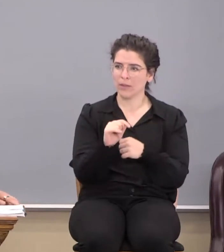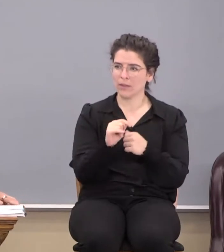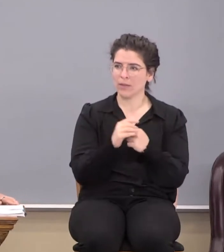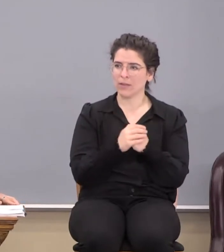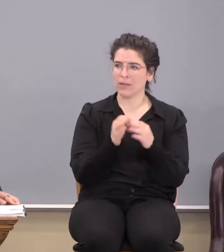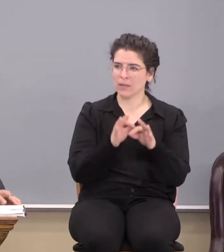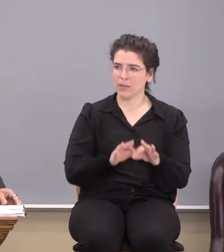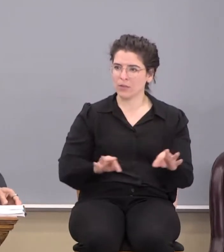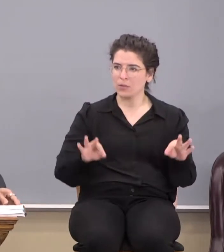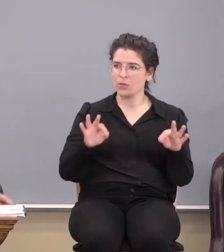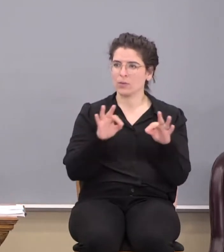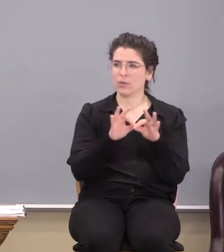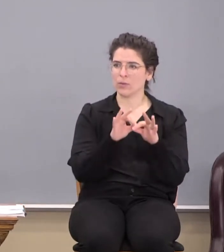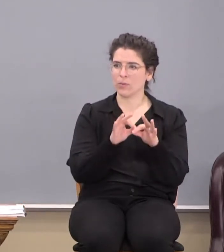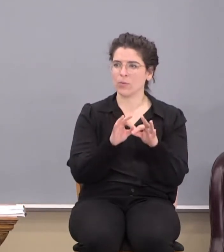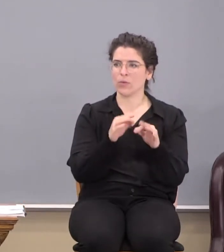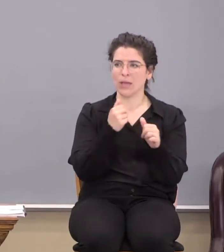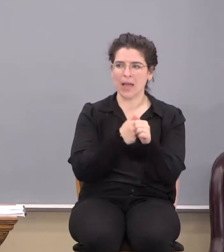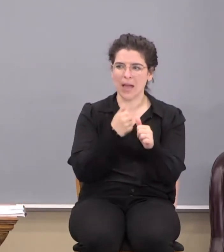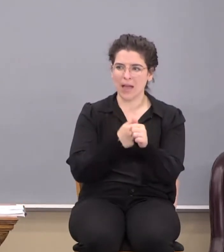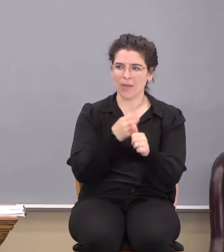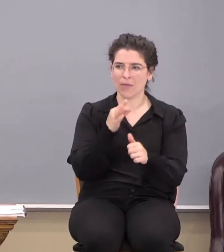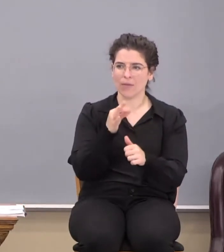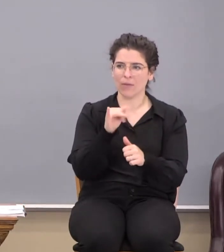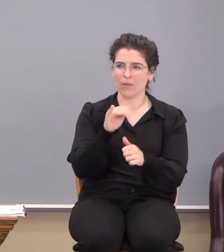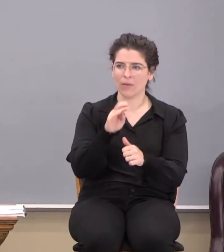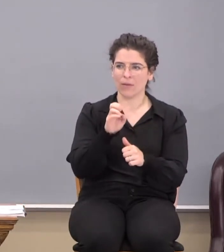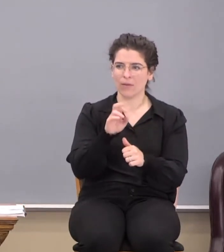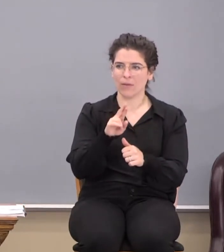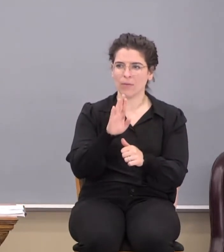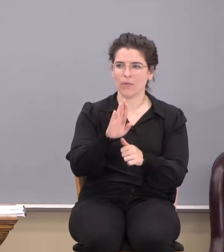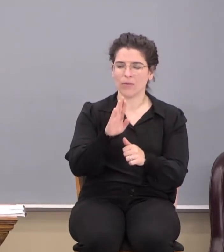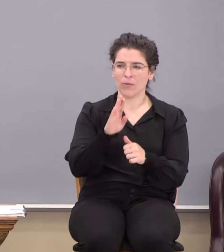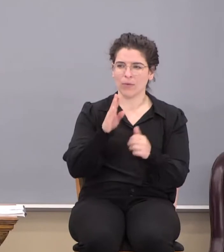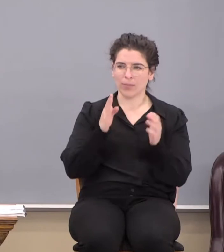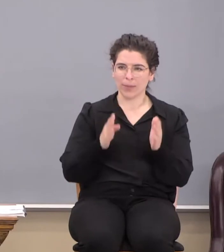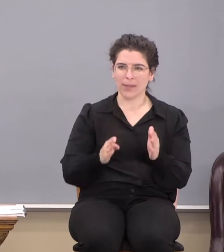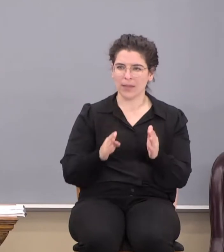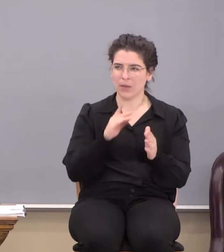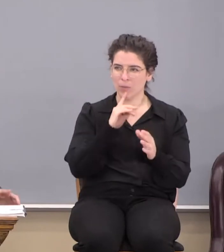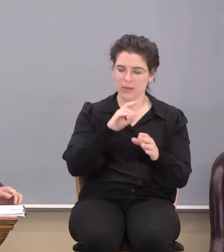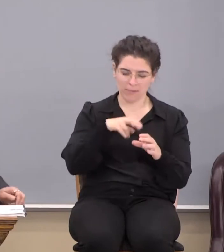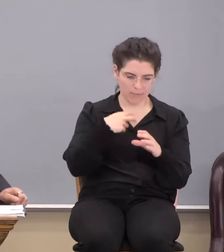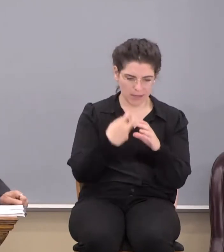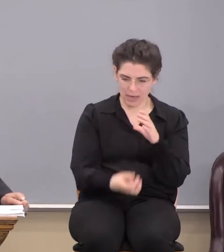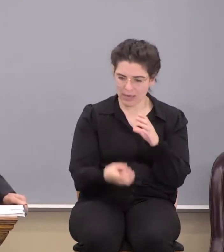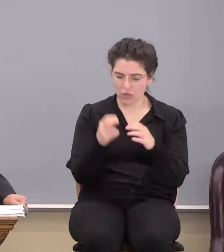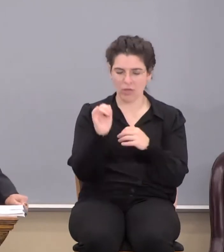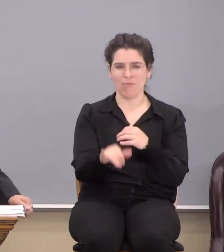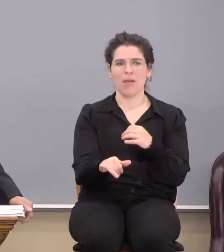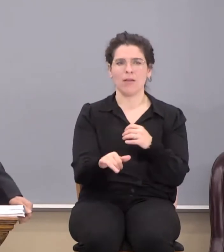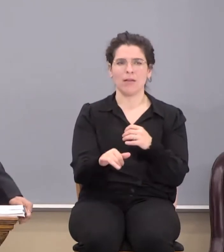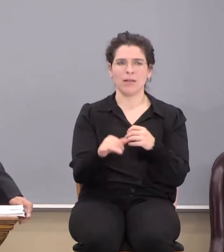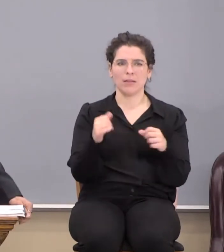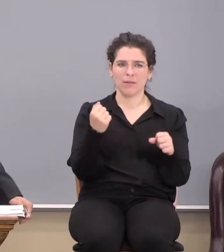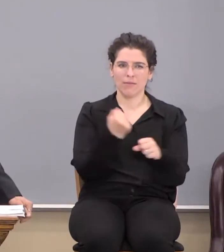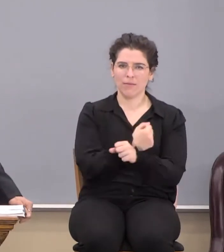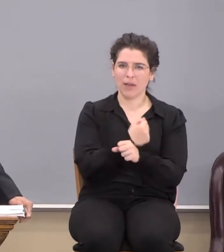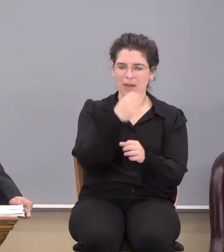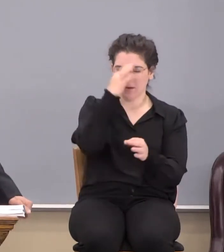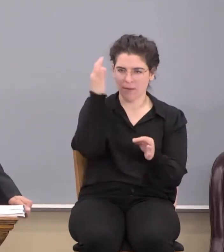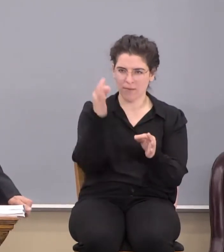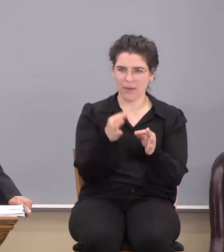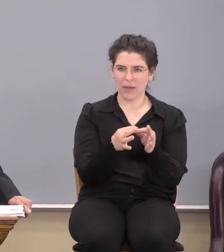It's worth taking every fiber of your being and engaging, full force. And it's the fight of faith.